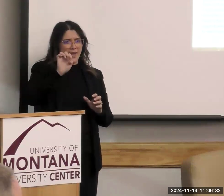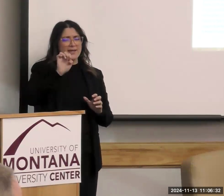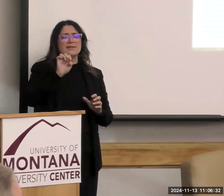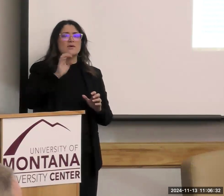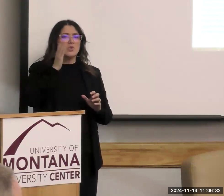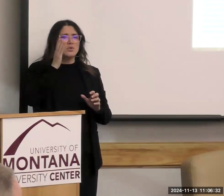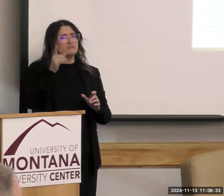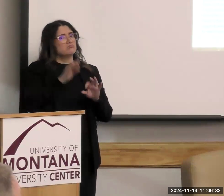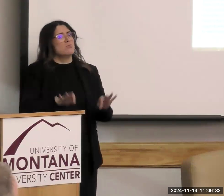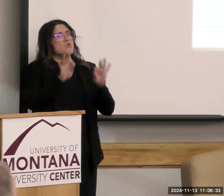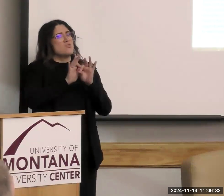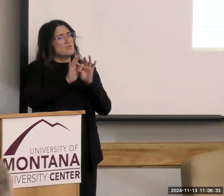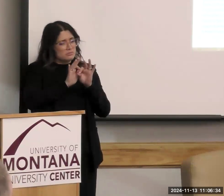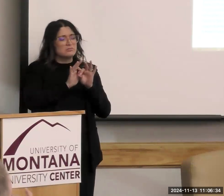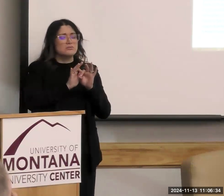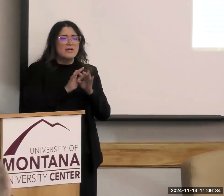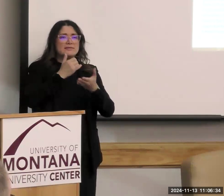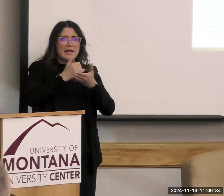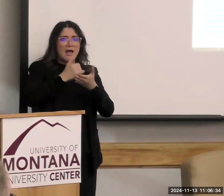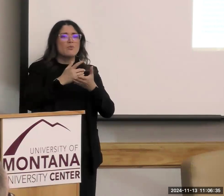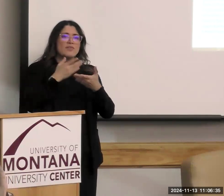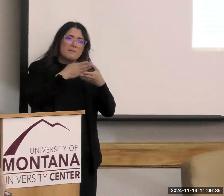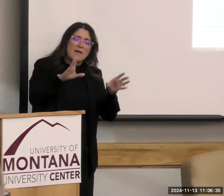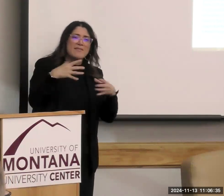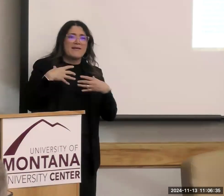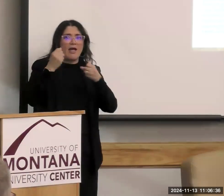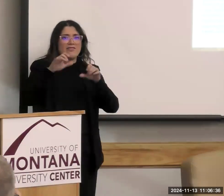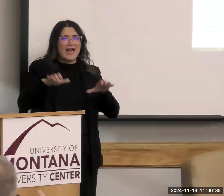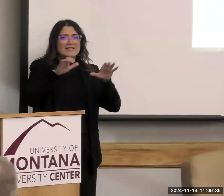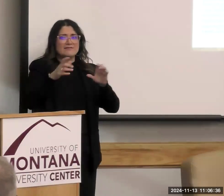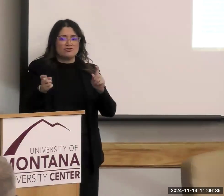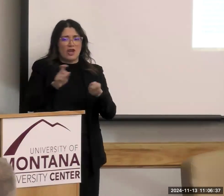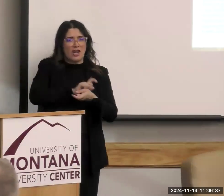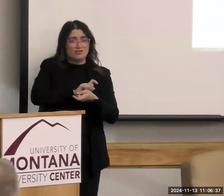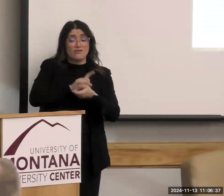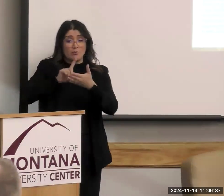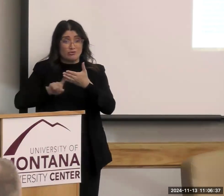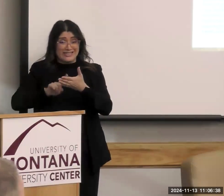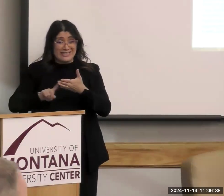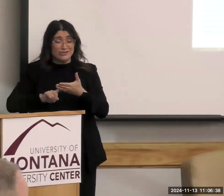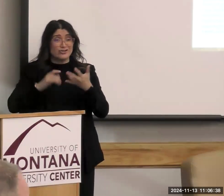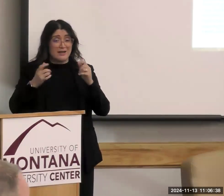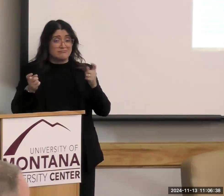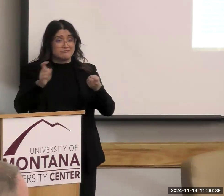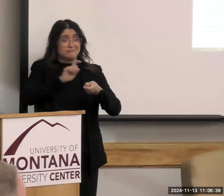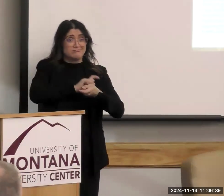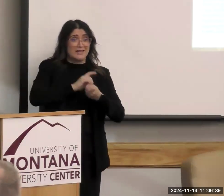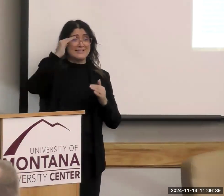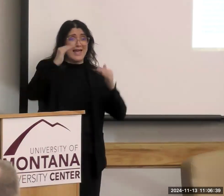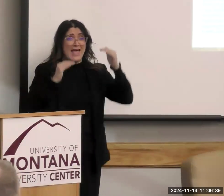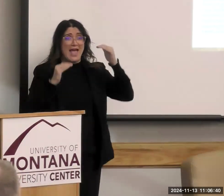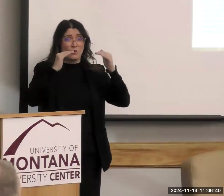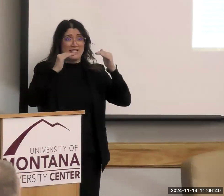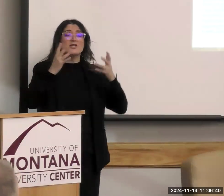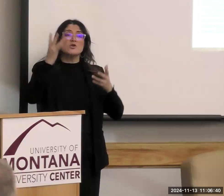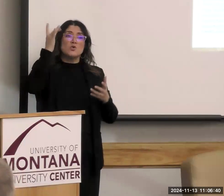this center of the public health activities switched from research to equity. Because recognizing that